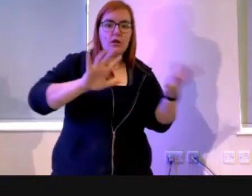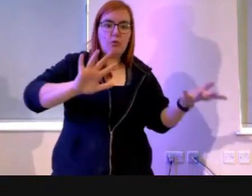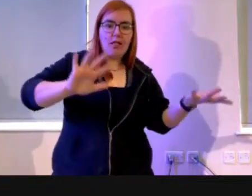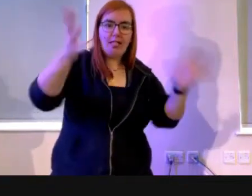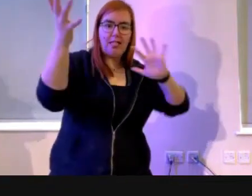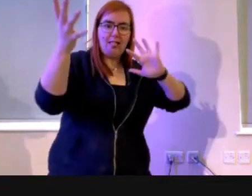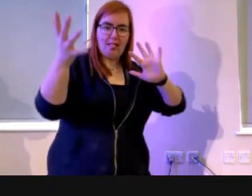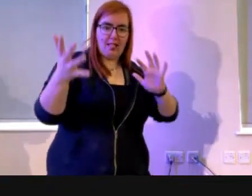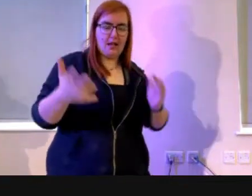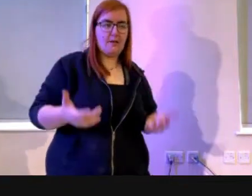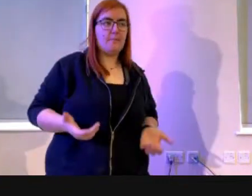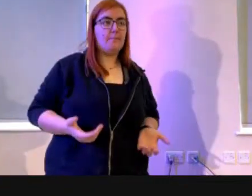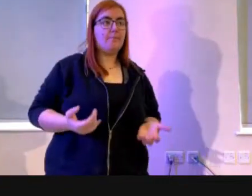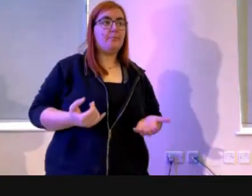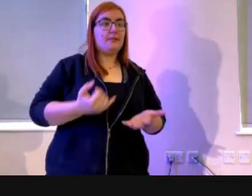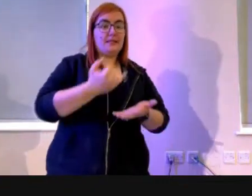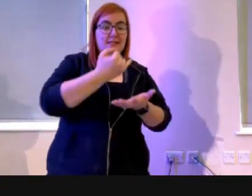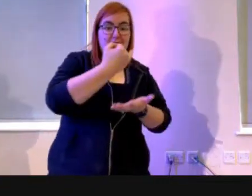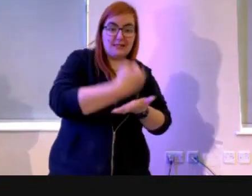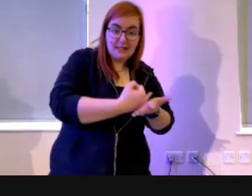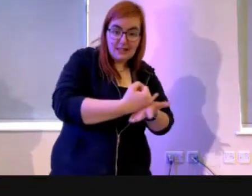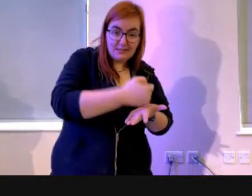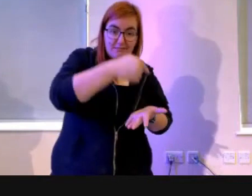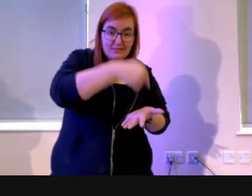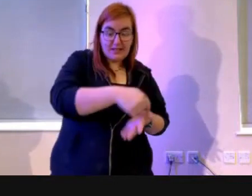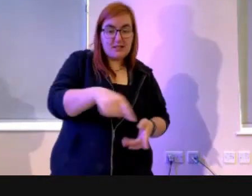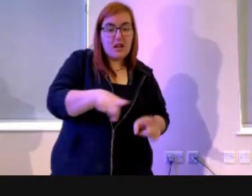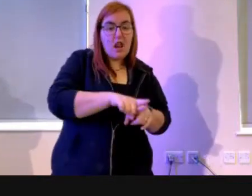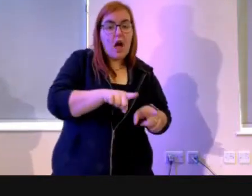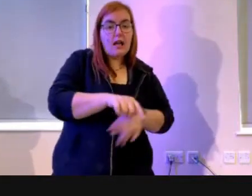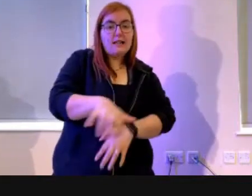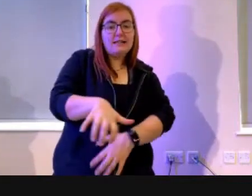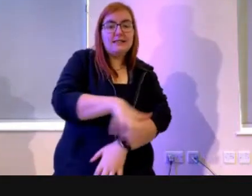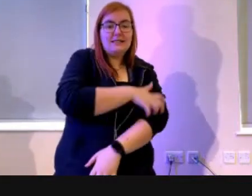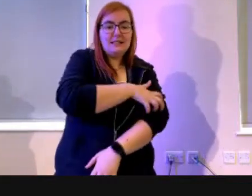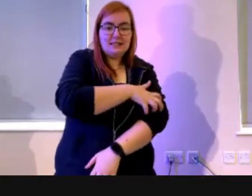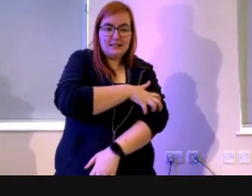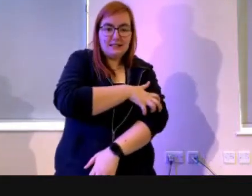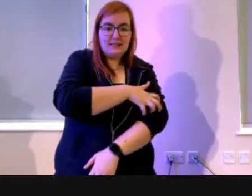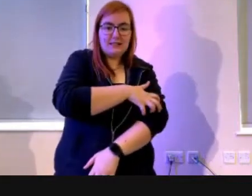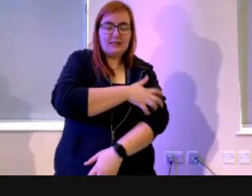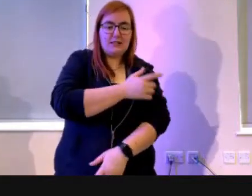Sin is a disease that is seeking you out.